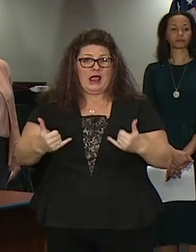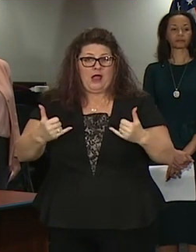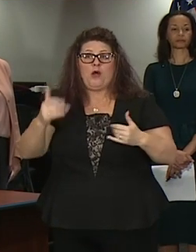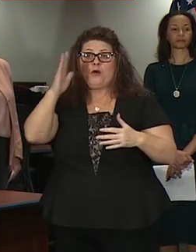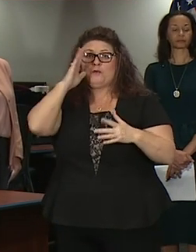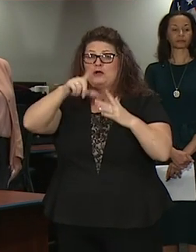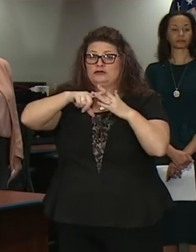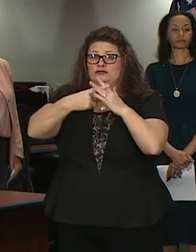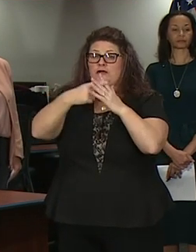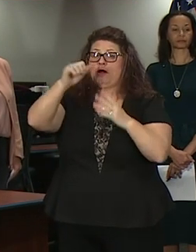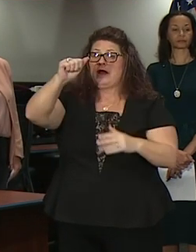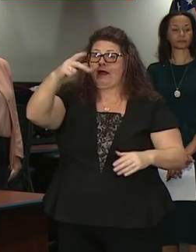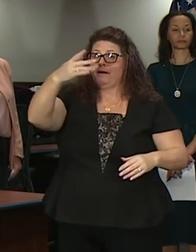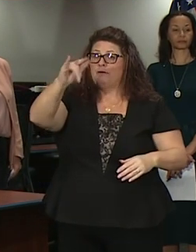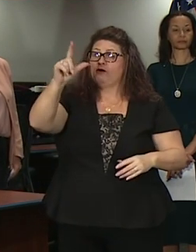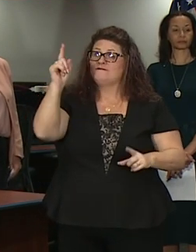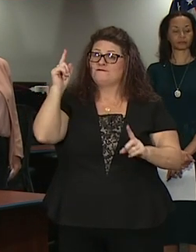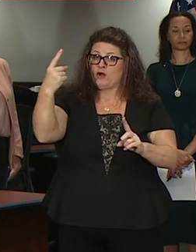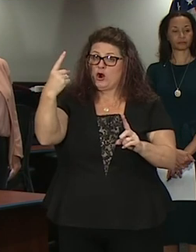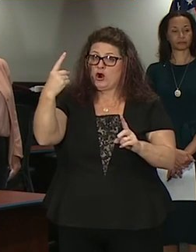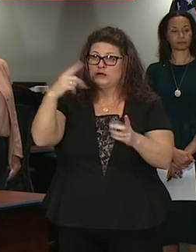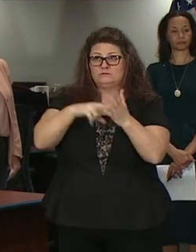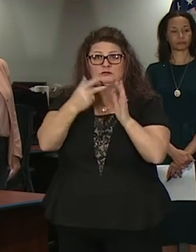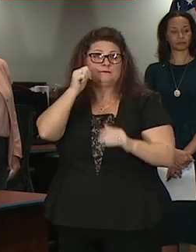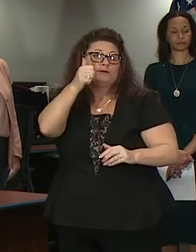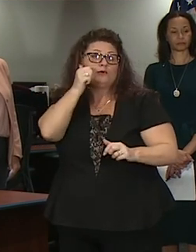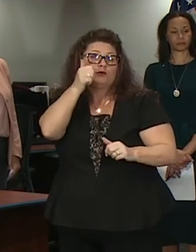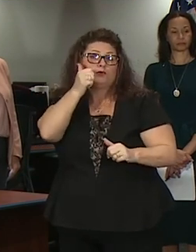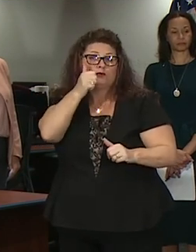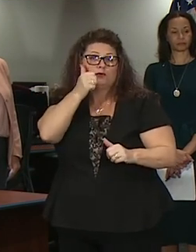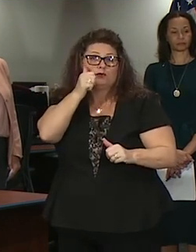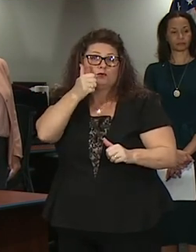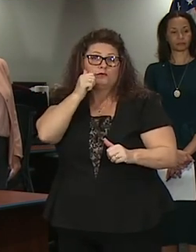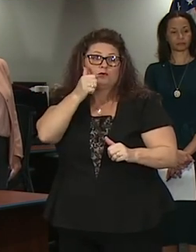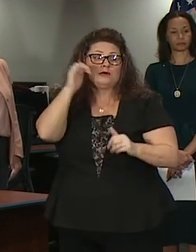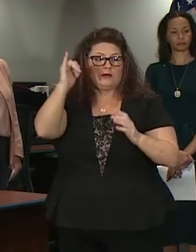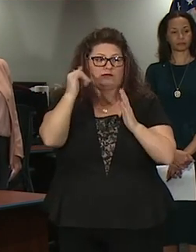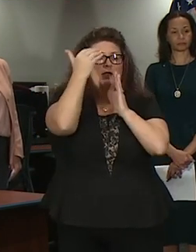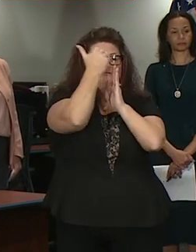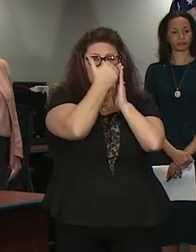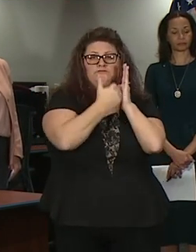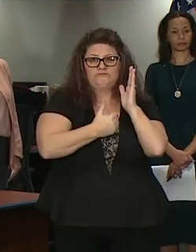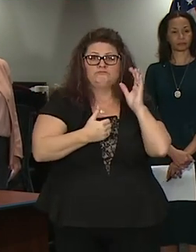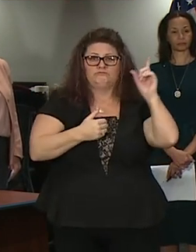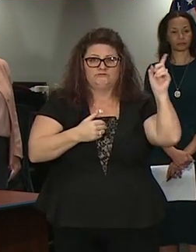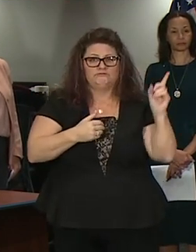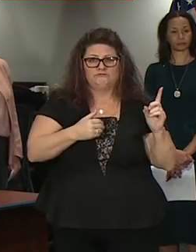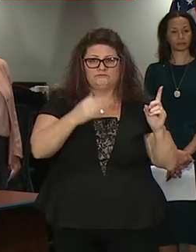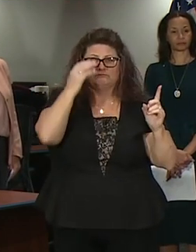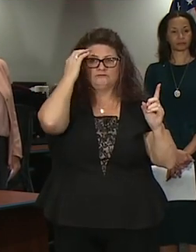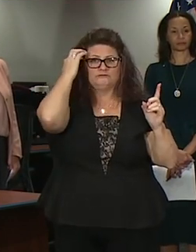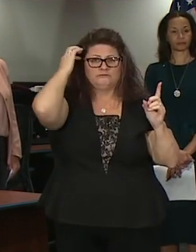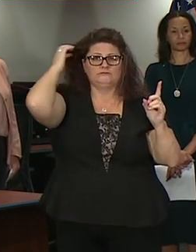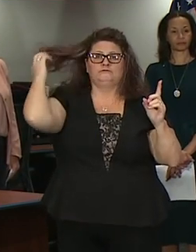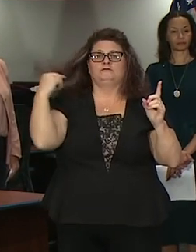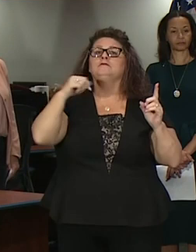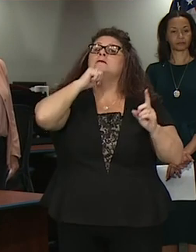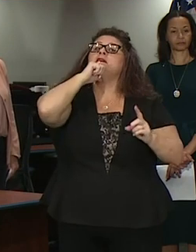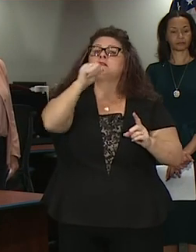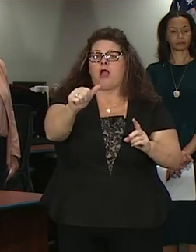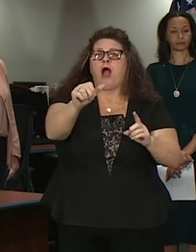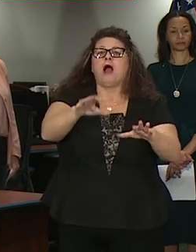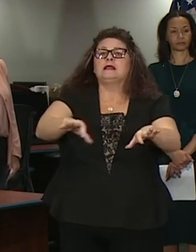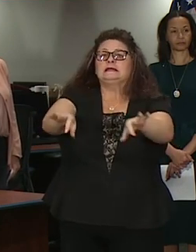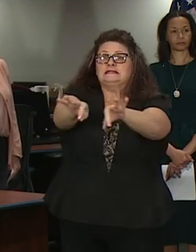effective on April the 1st that is tomorrow and these are the elements of that these are non-essential